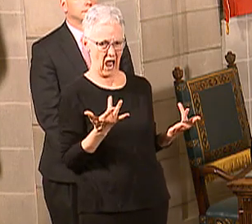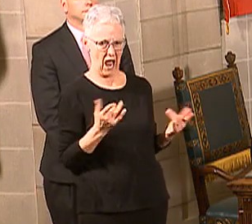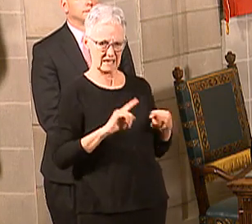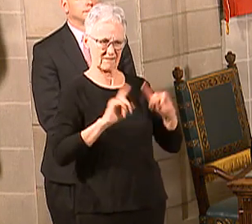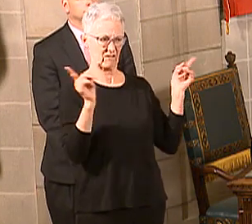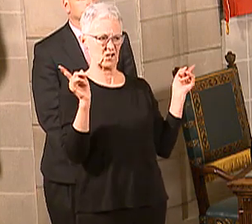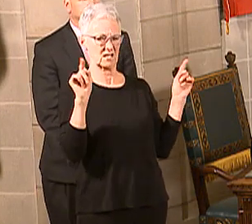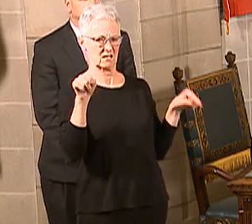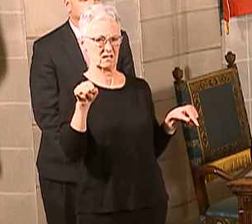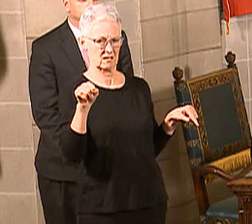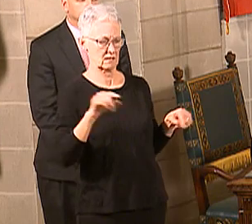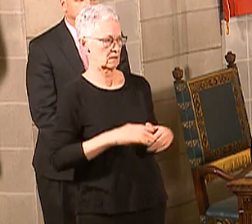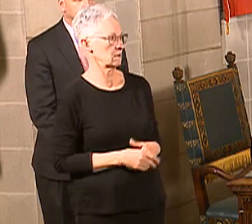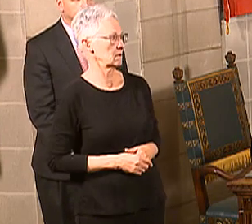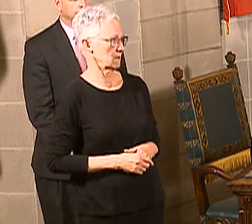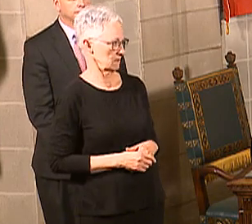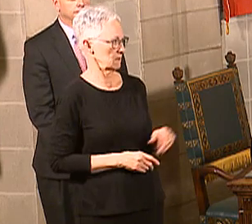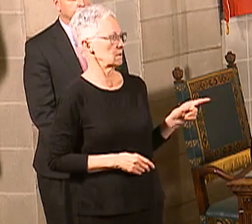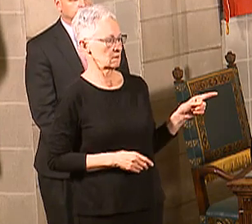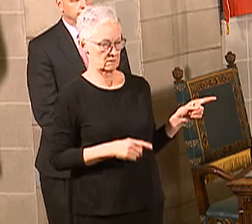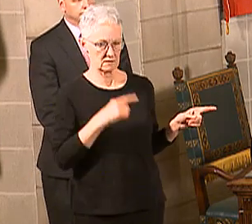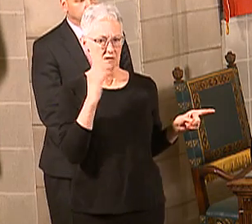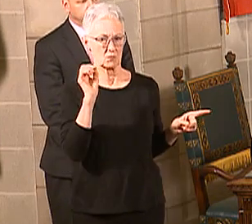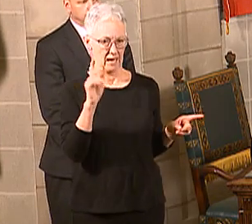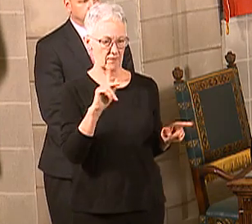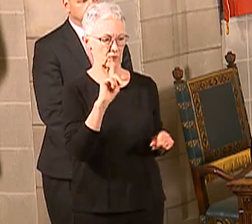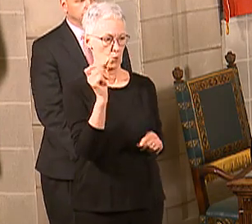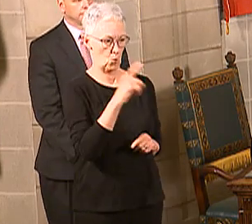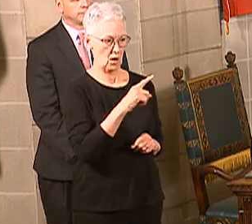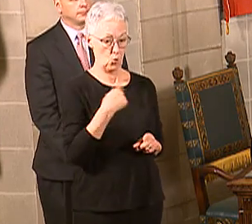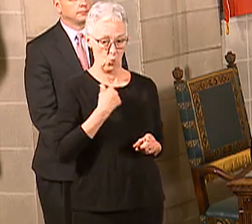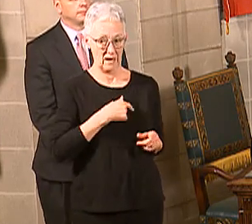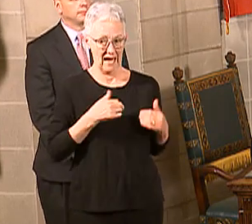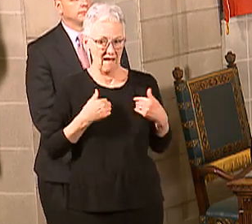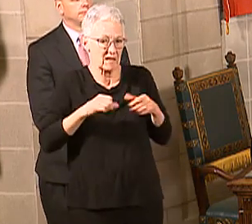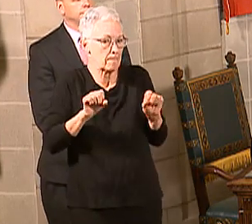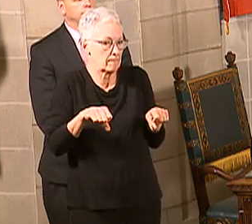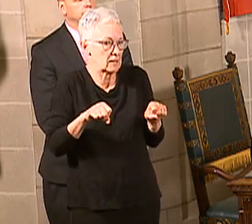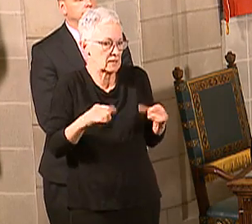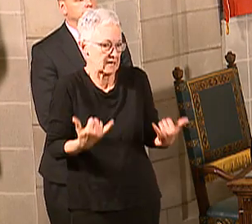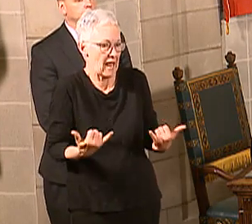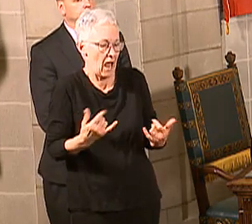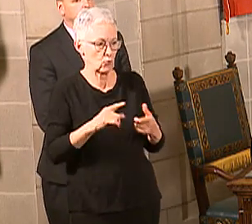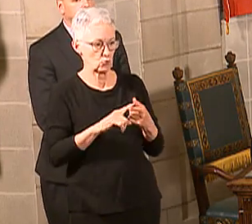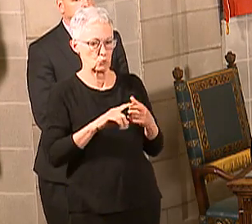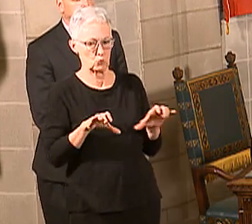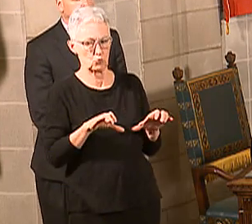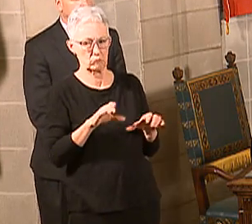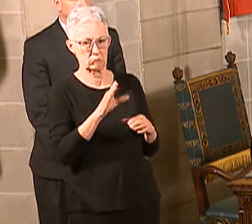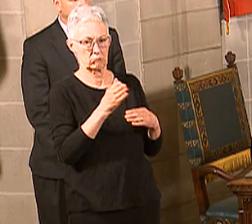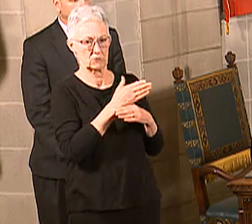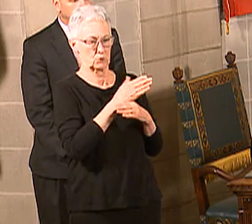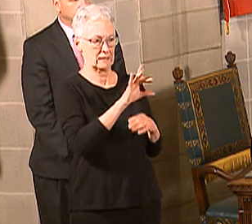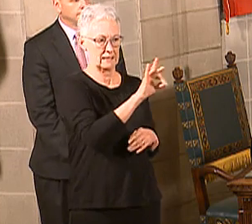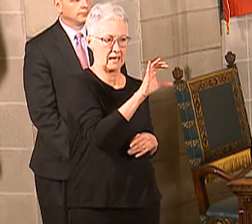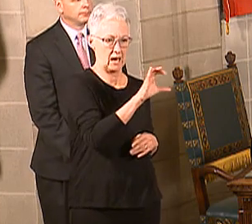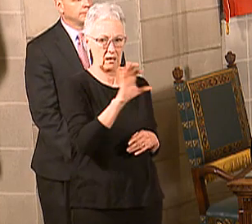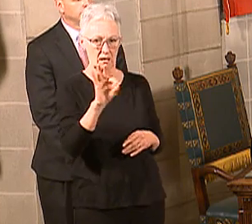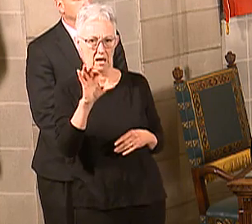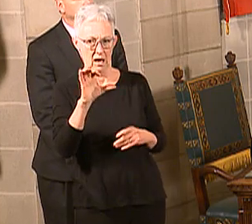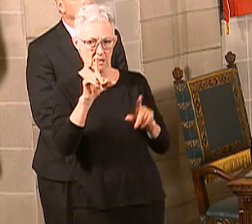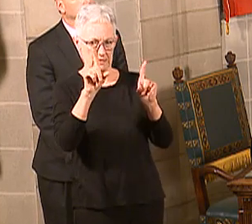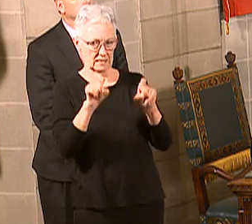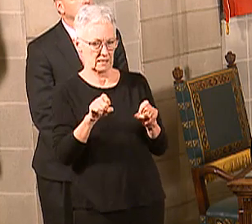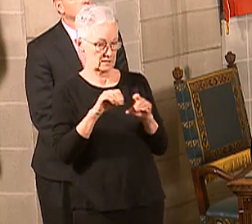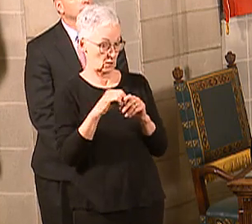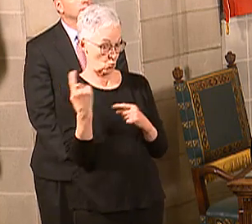we mentioned we have the capability here in Nebraska now to do approximately 800 to 900 tests a day. I